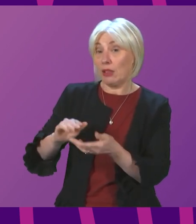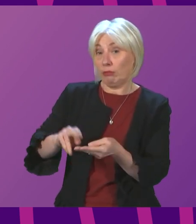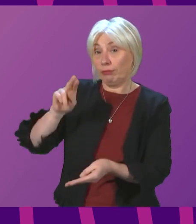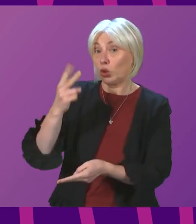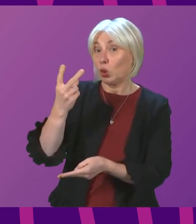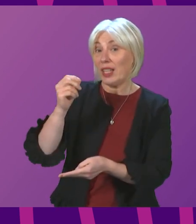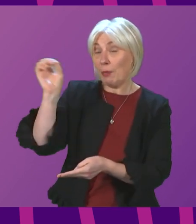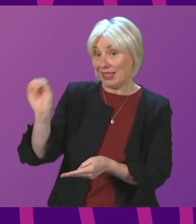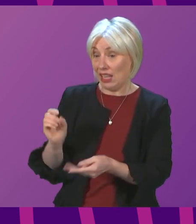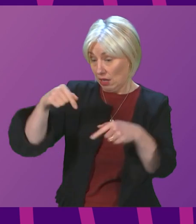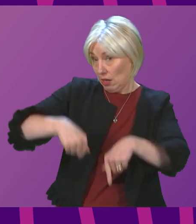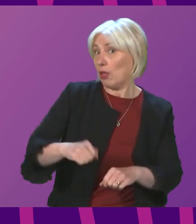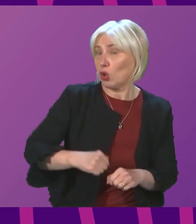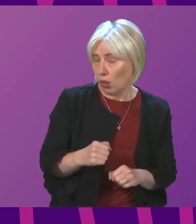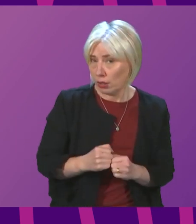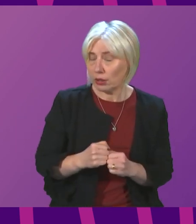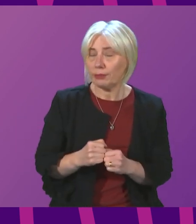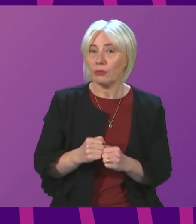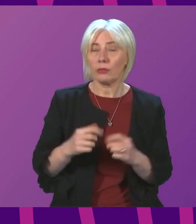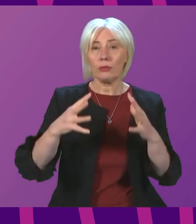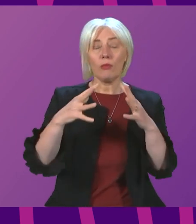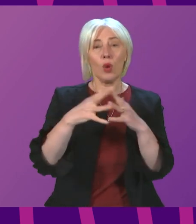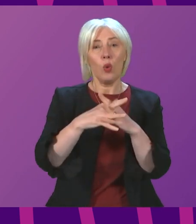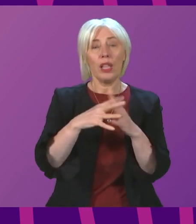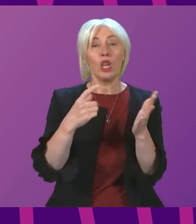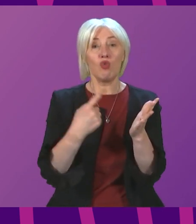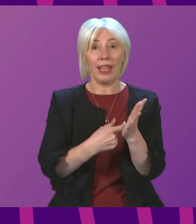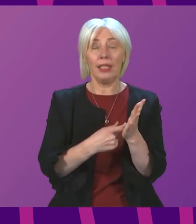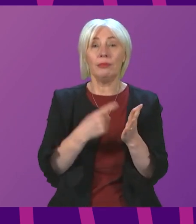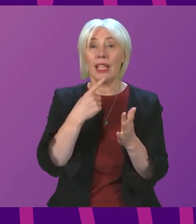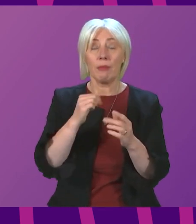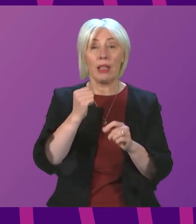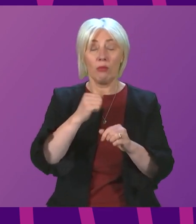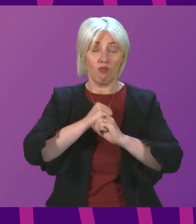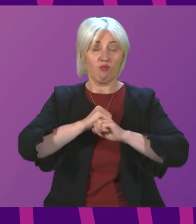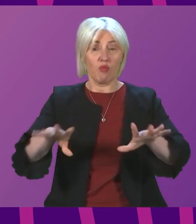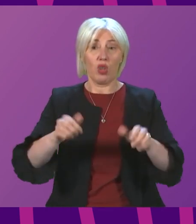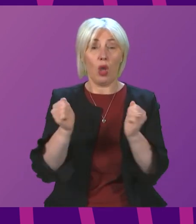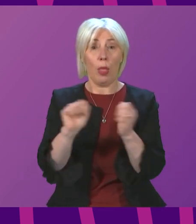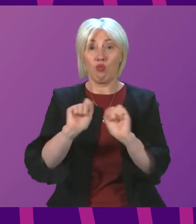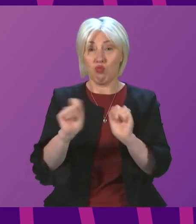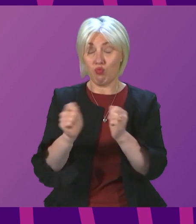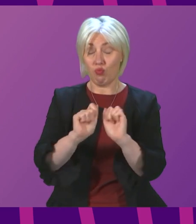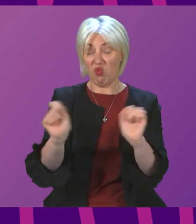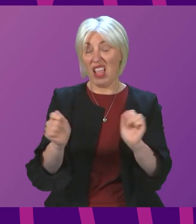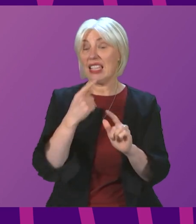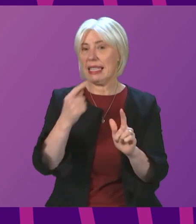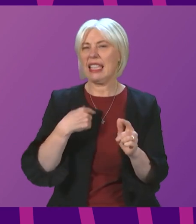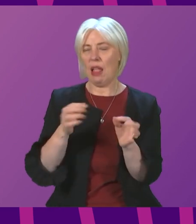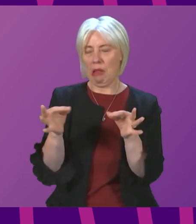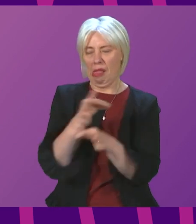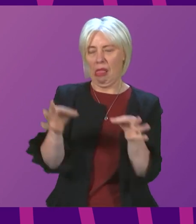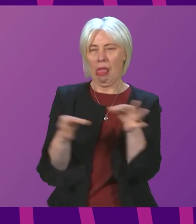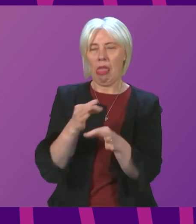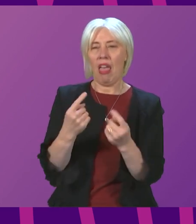than those in Scotland. Willie Rennie issued a few days press release on the back of this, saying that I had twisted the data. He also